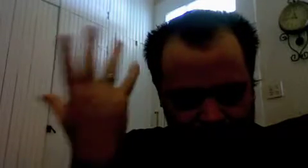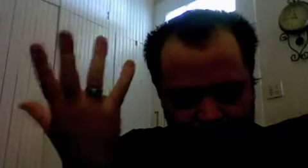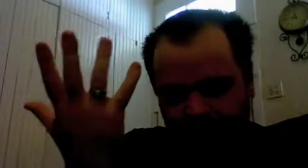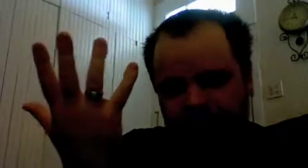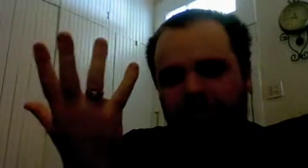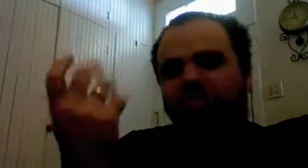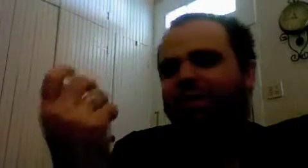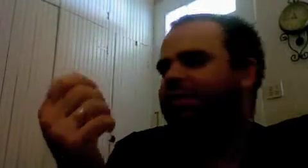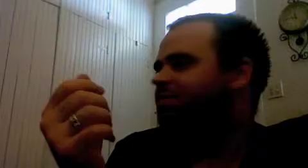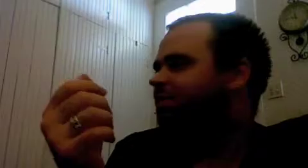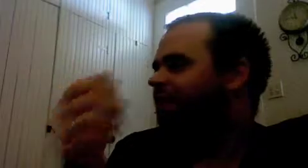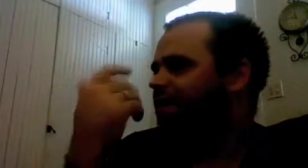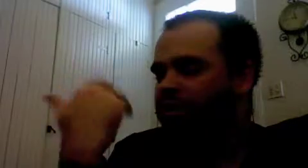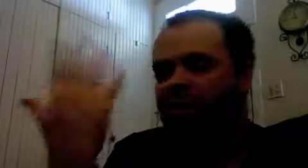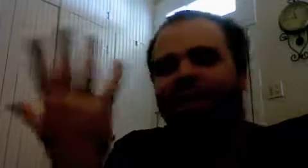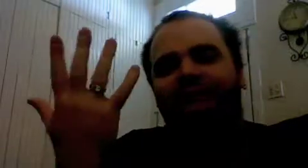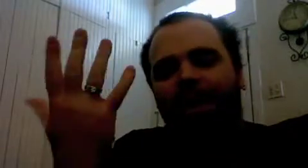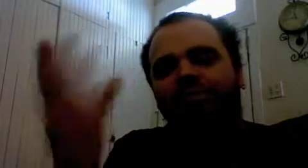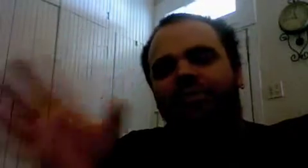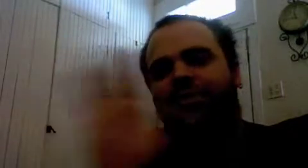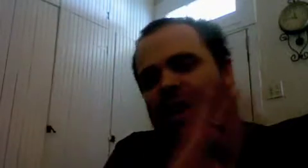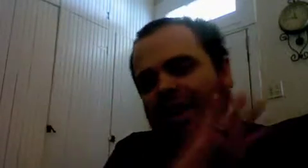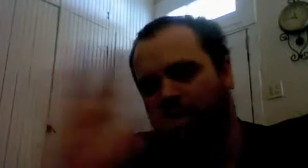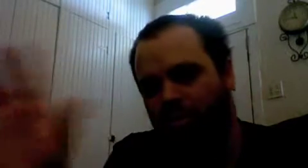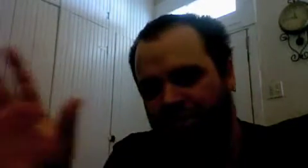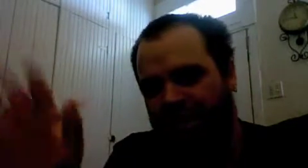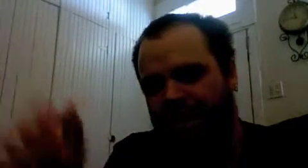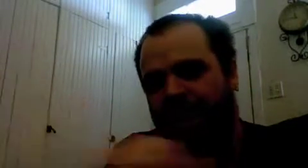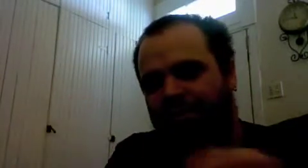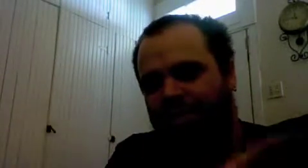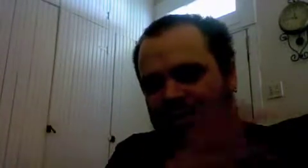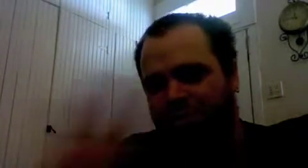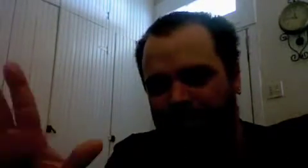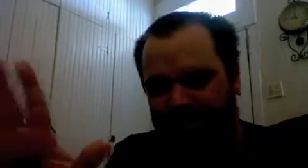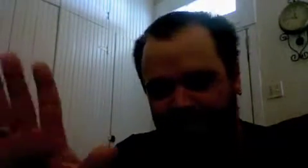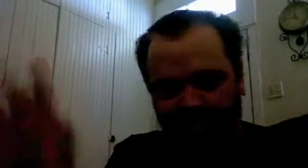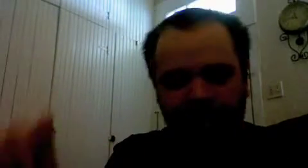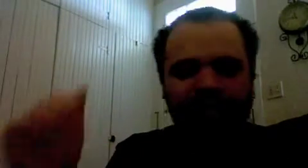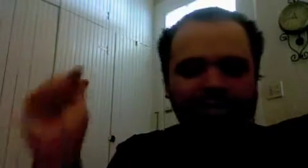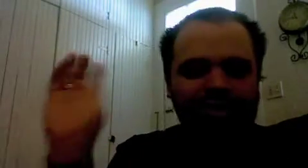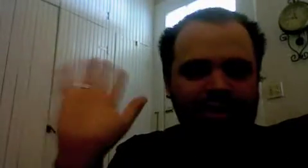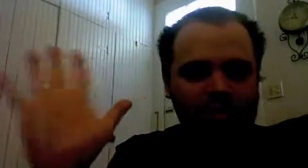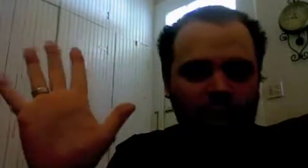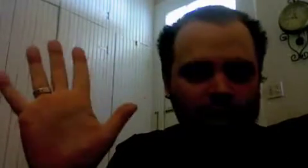Fichte and Shaolin say you know in the absolute a equals a everything is self identical everything is one